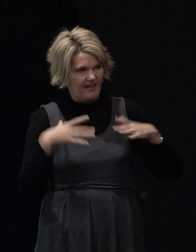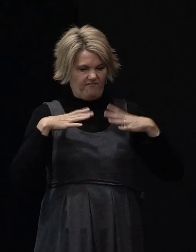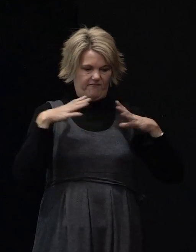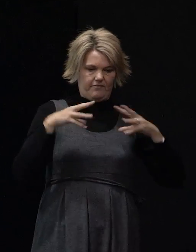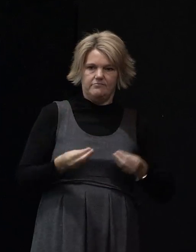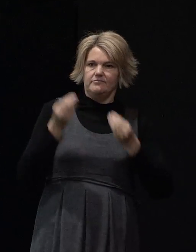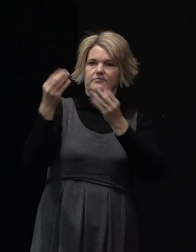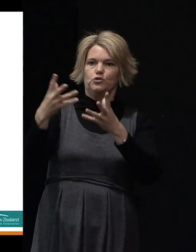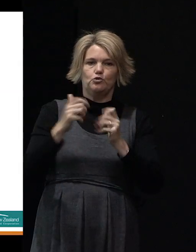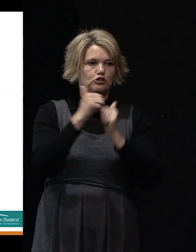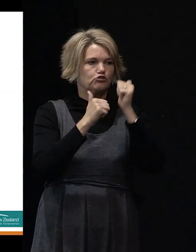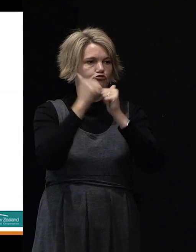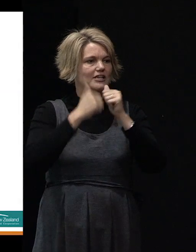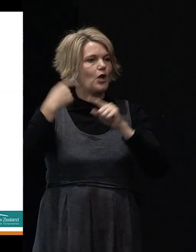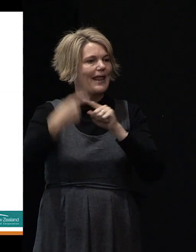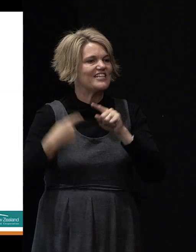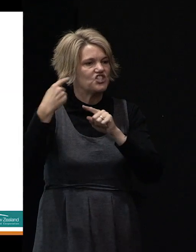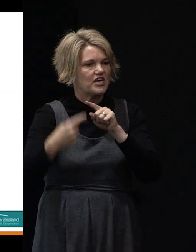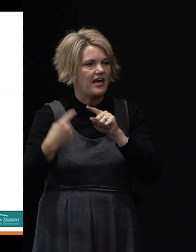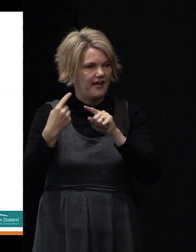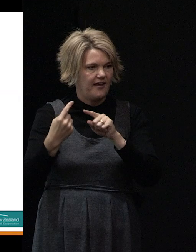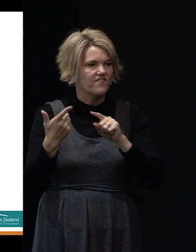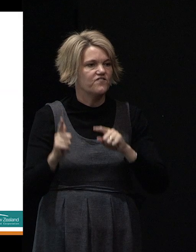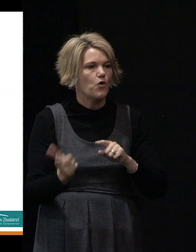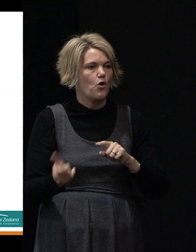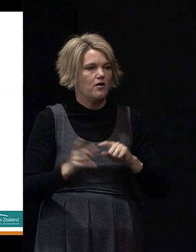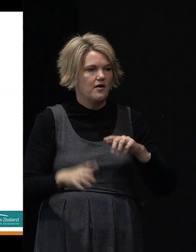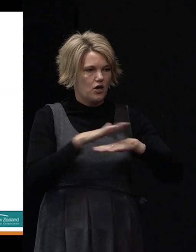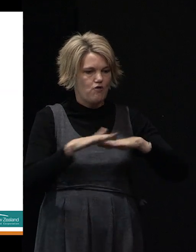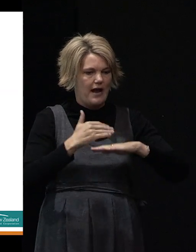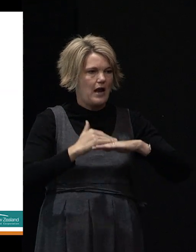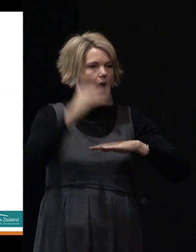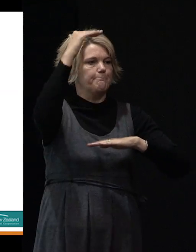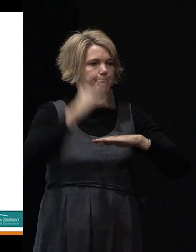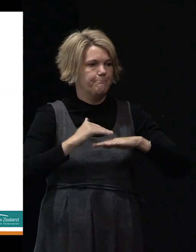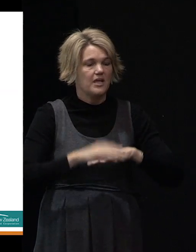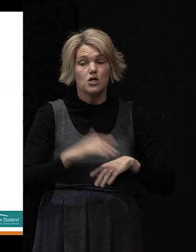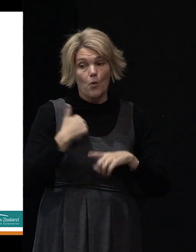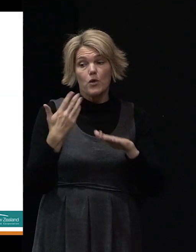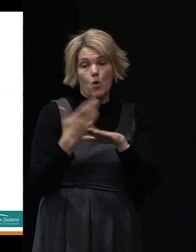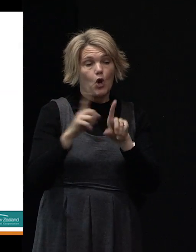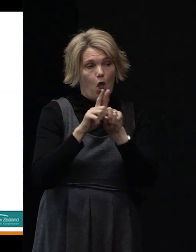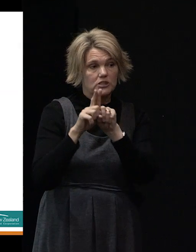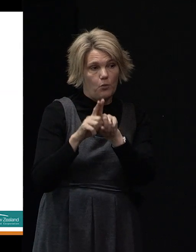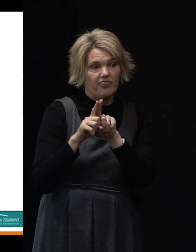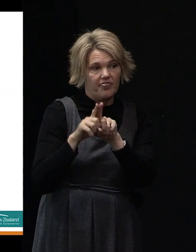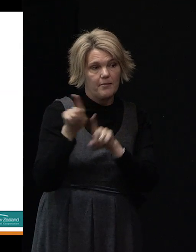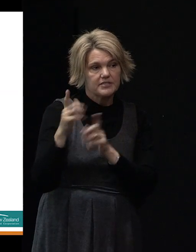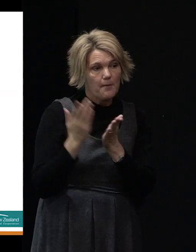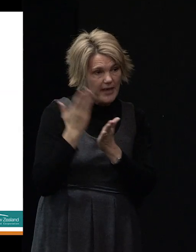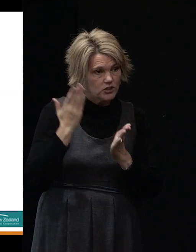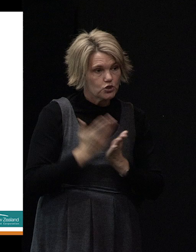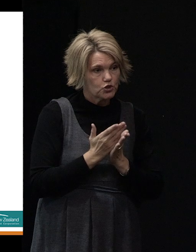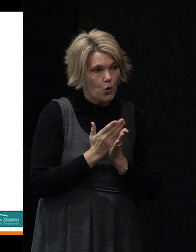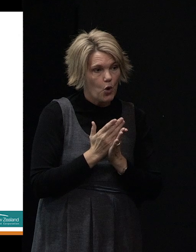of those structures than we do as a geotech engineer. So we work very closely with the structural guys to make sure that we match